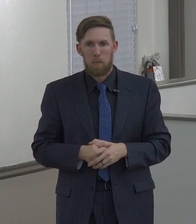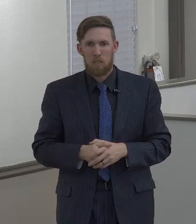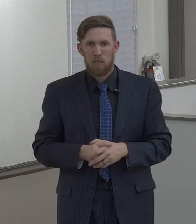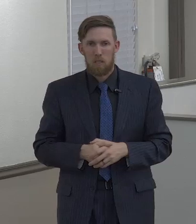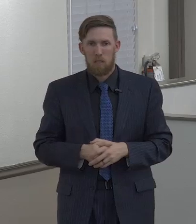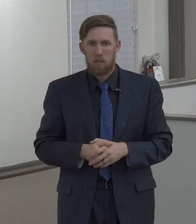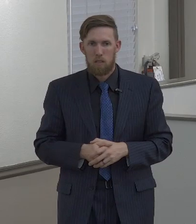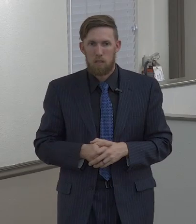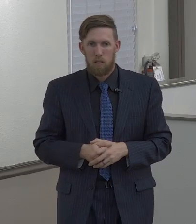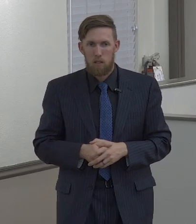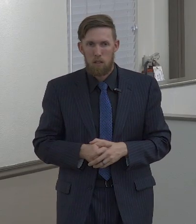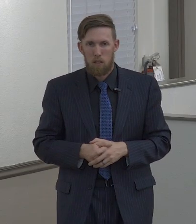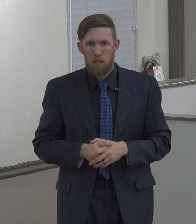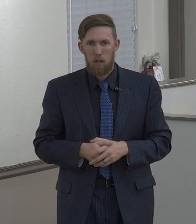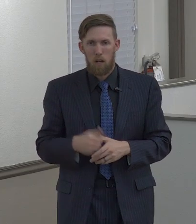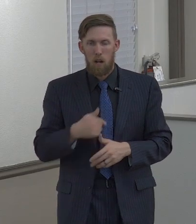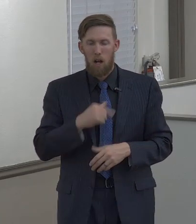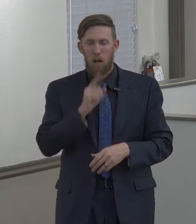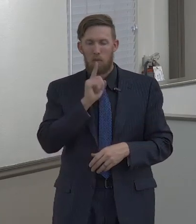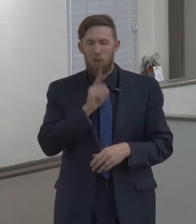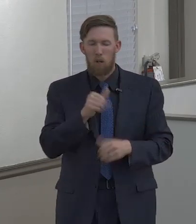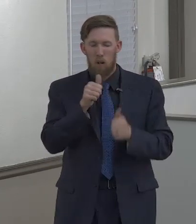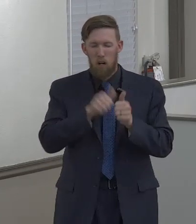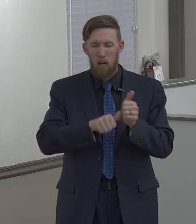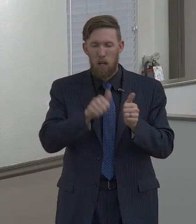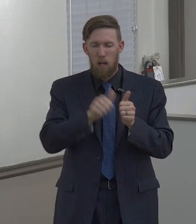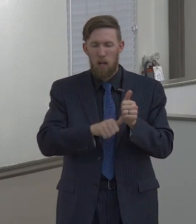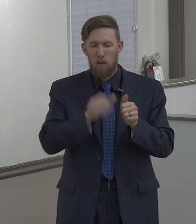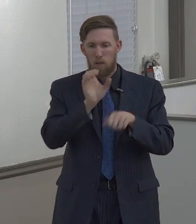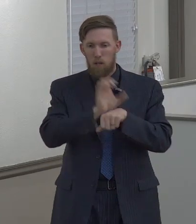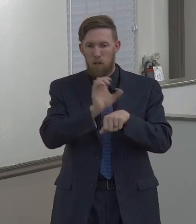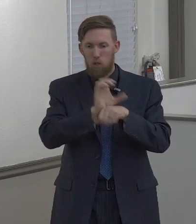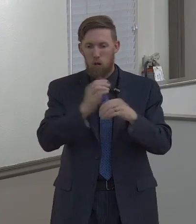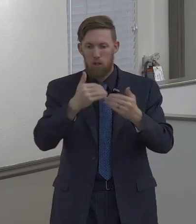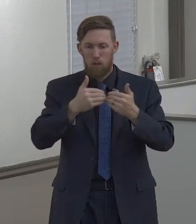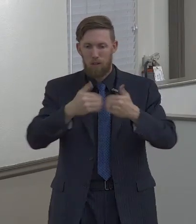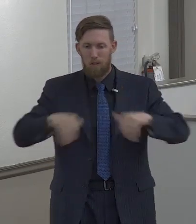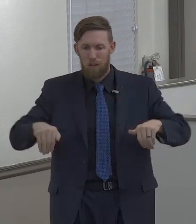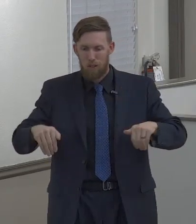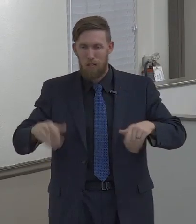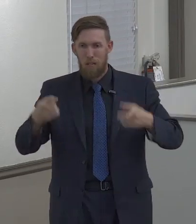I can't imagine there's ever been a church split without people lying to one another.